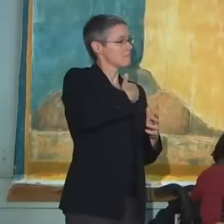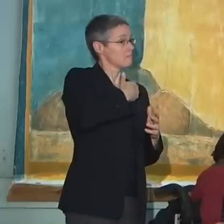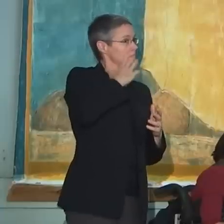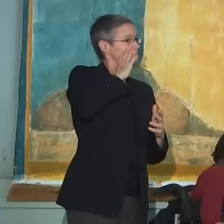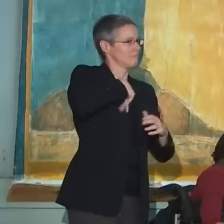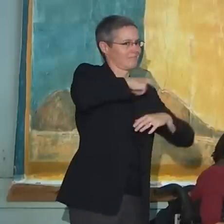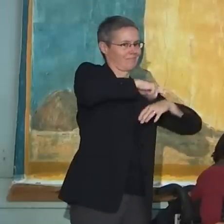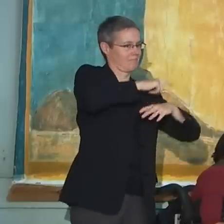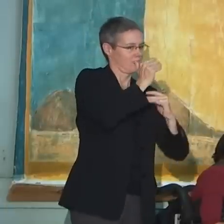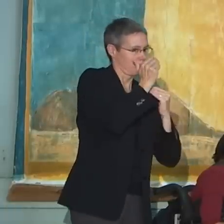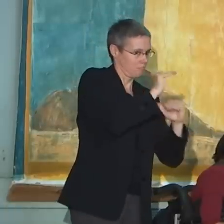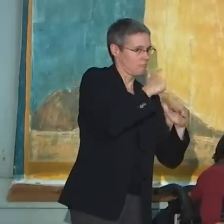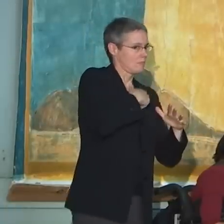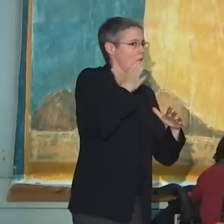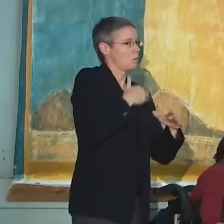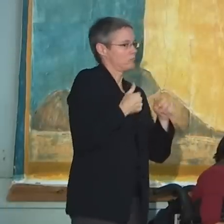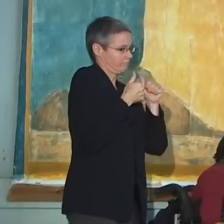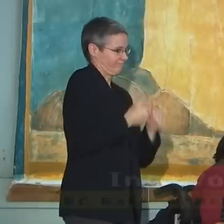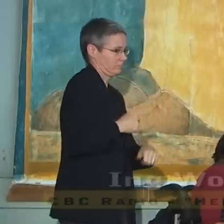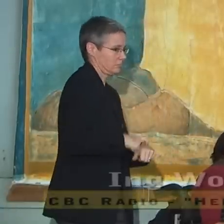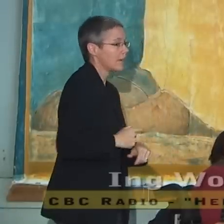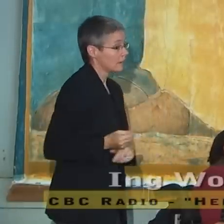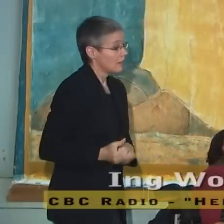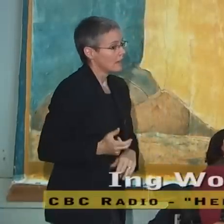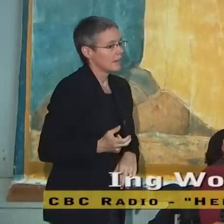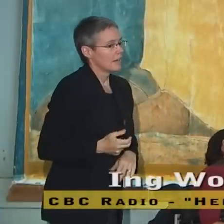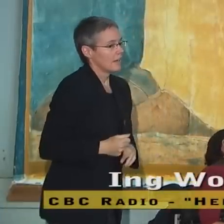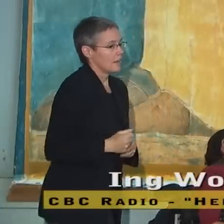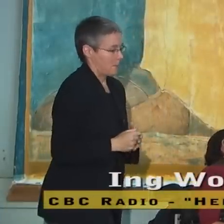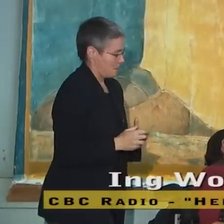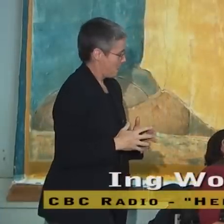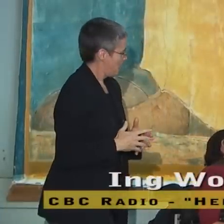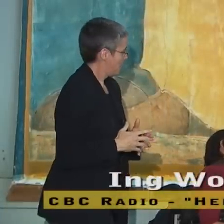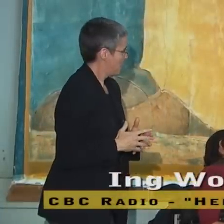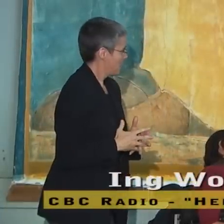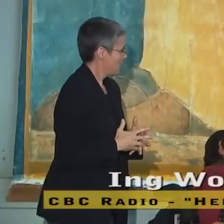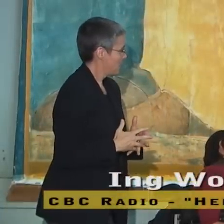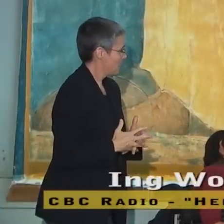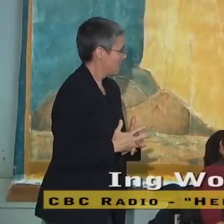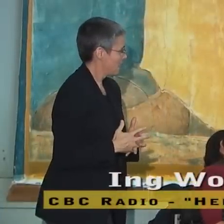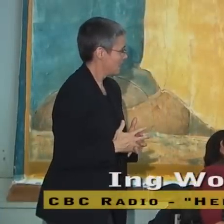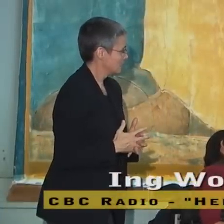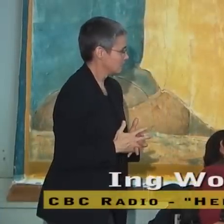So I'd now like to welcome Sarah Thompson, who is the first to speak with us.